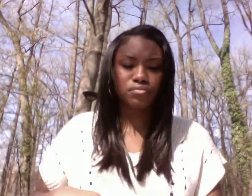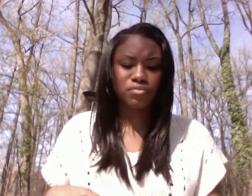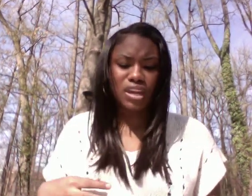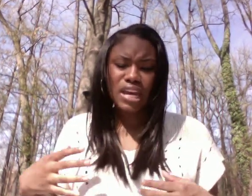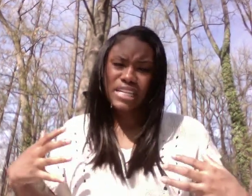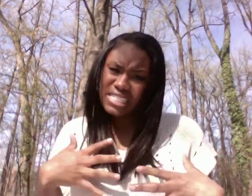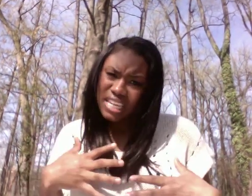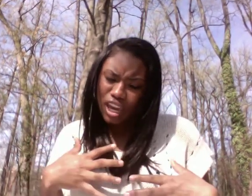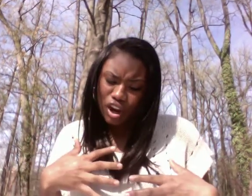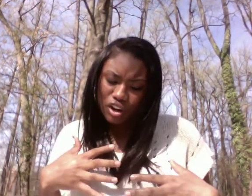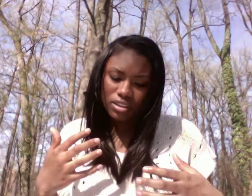10.